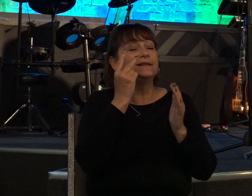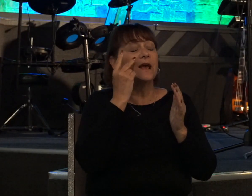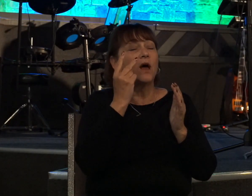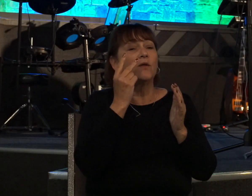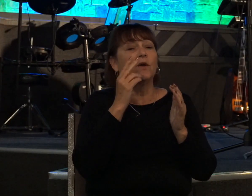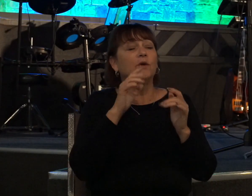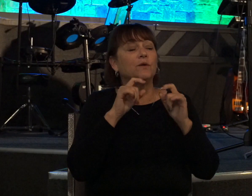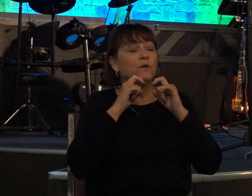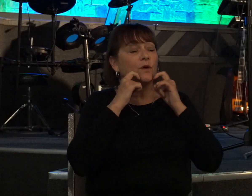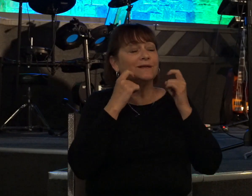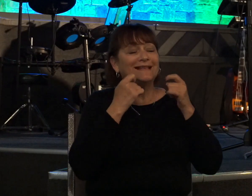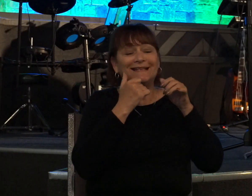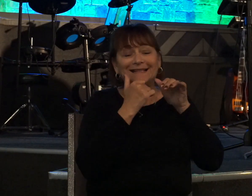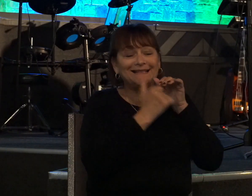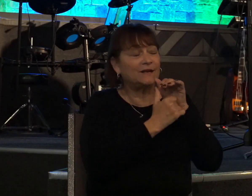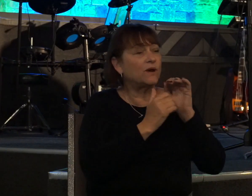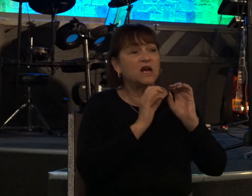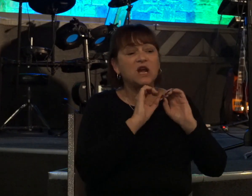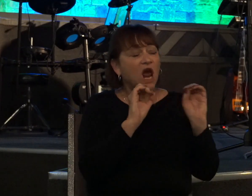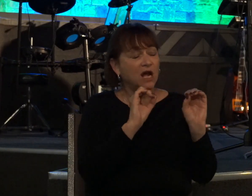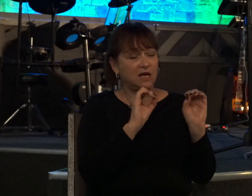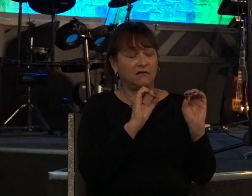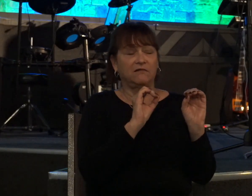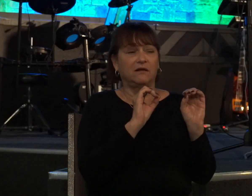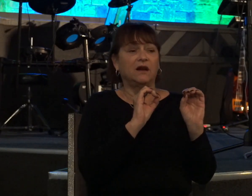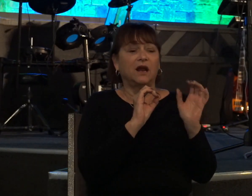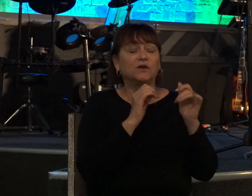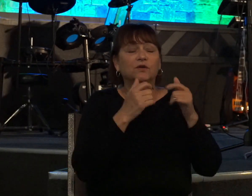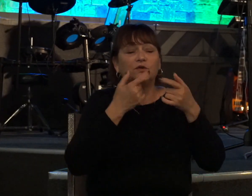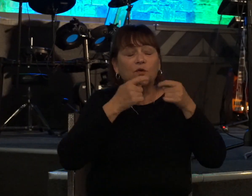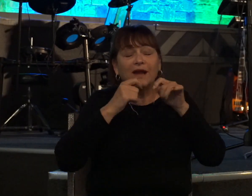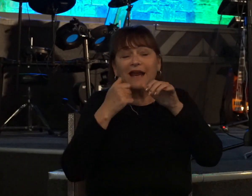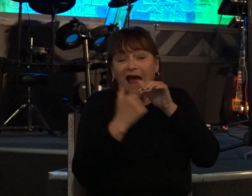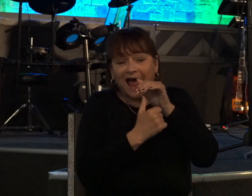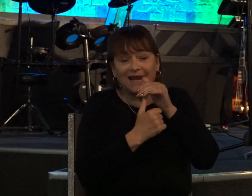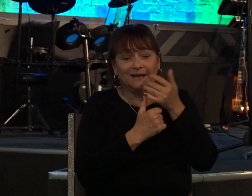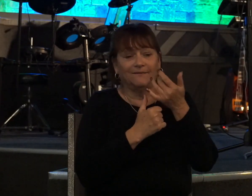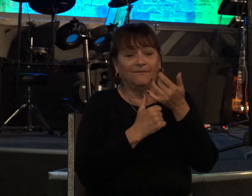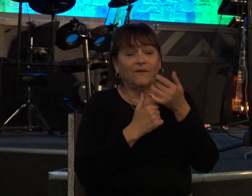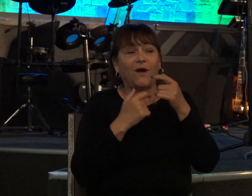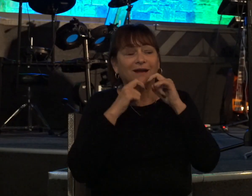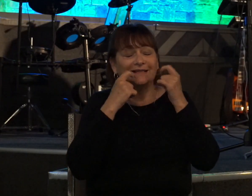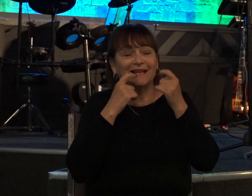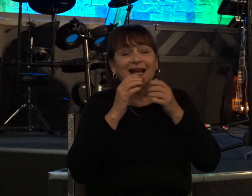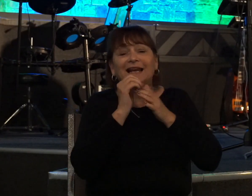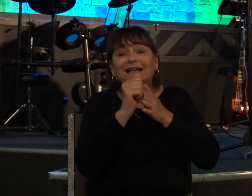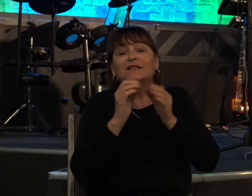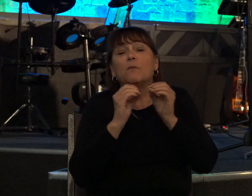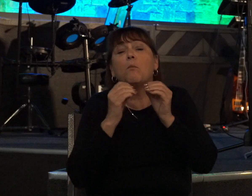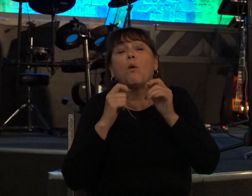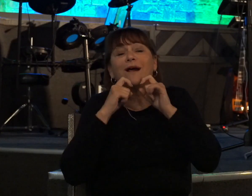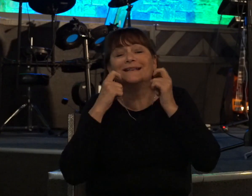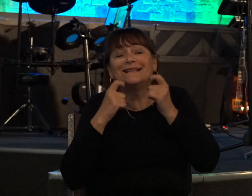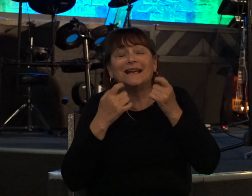is secret and trying to hard our sin leads to more sin and this week we see that sin has